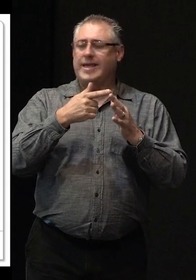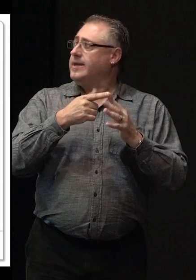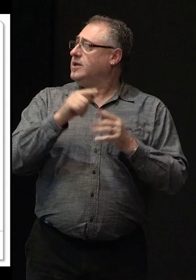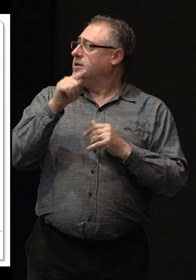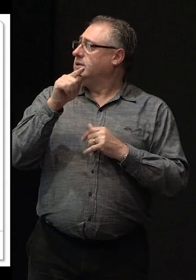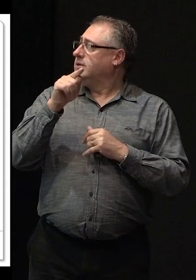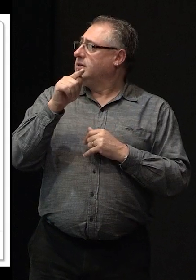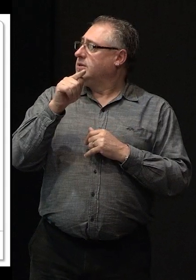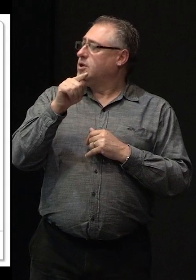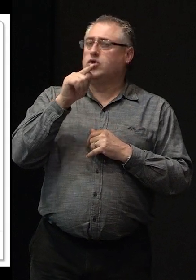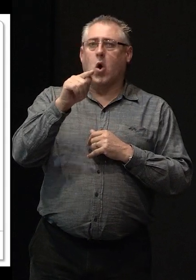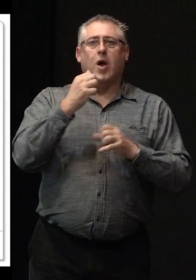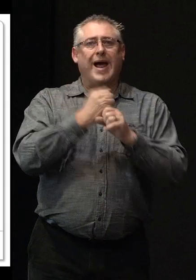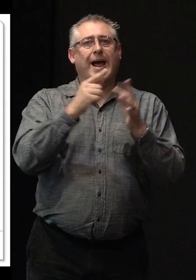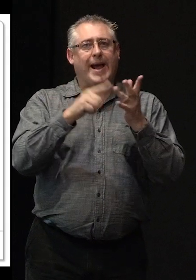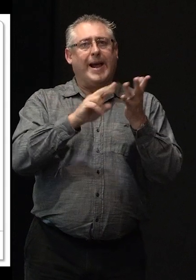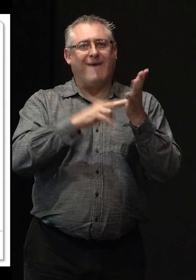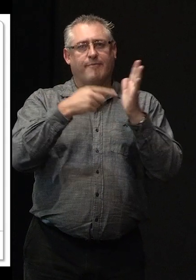www in front